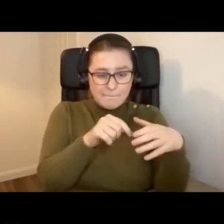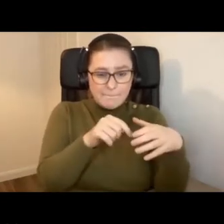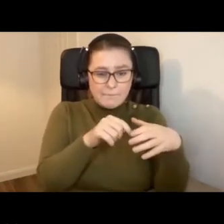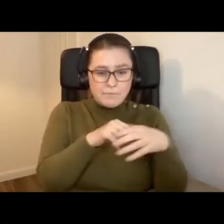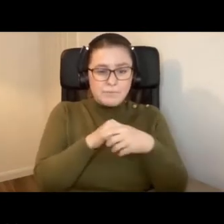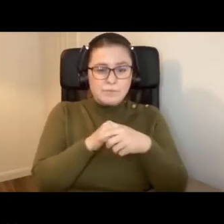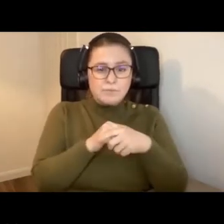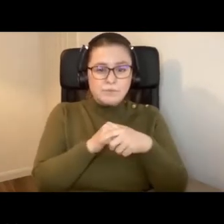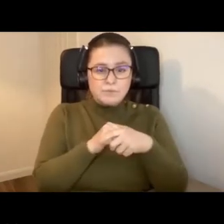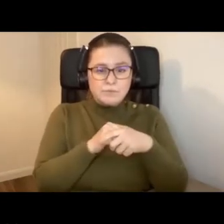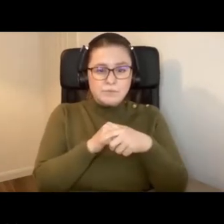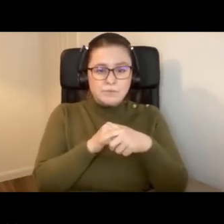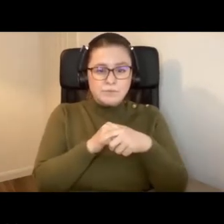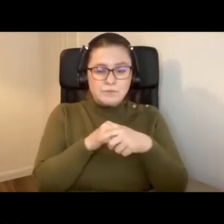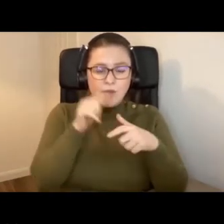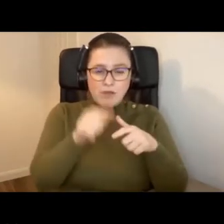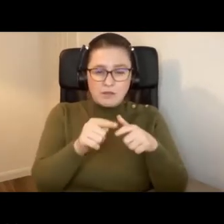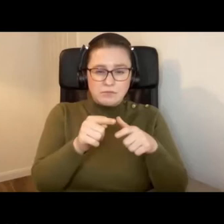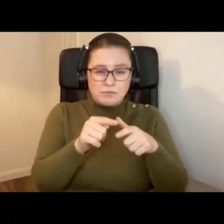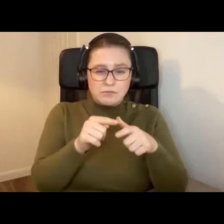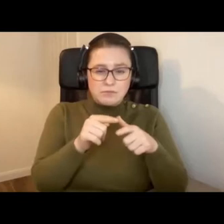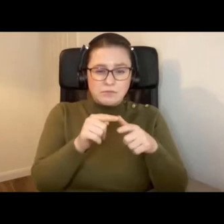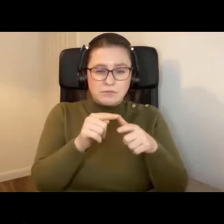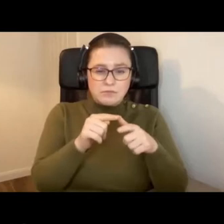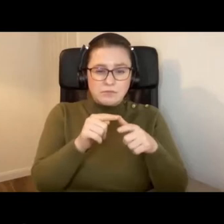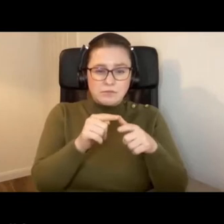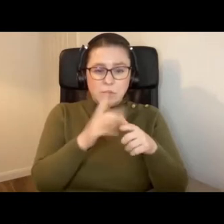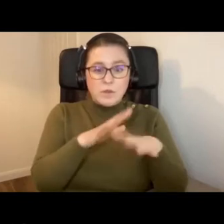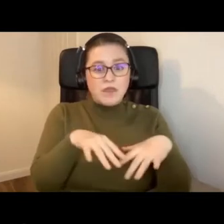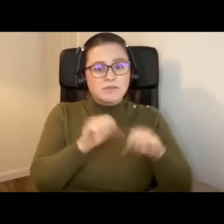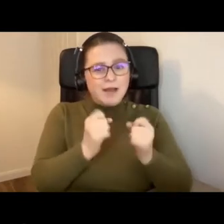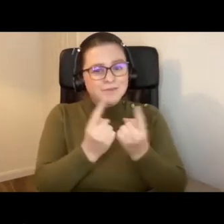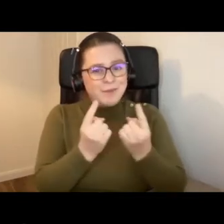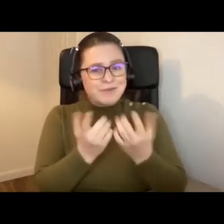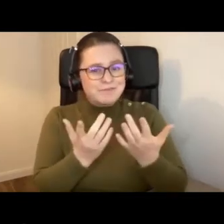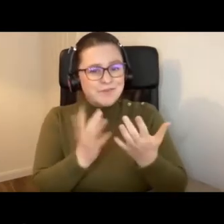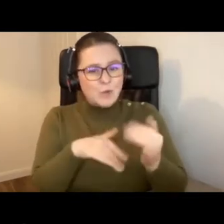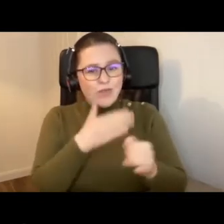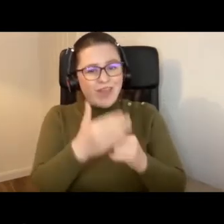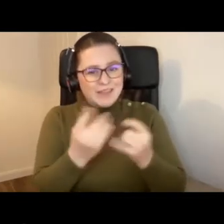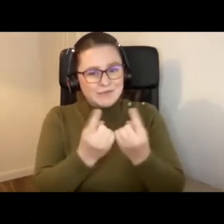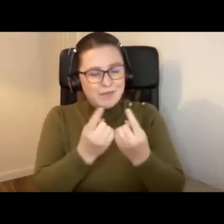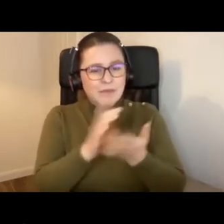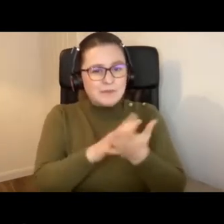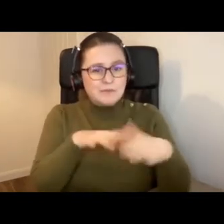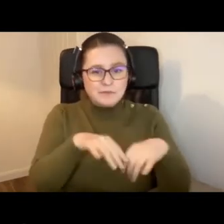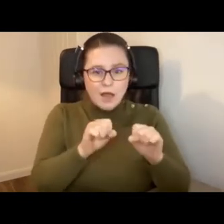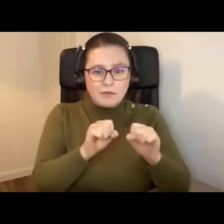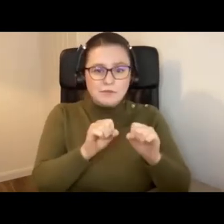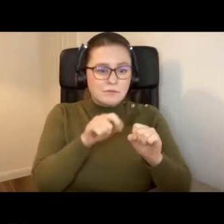And it was a beginning. was a wasn't an end. So today, we are talking about disability